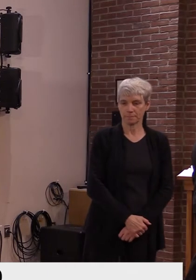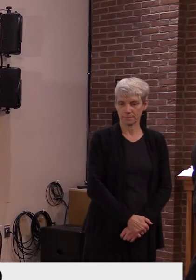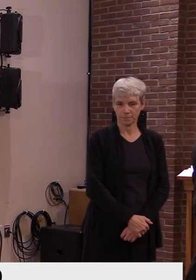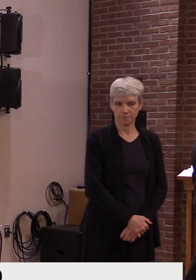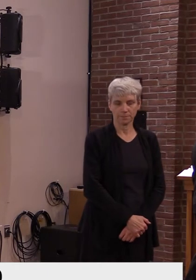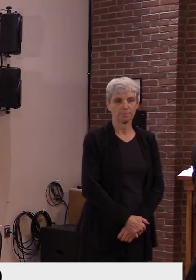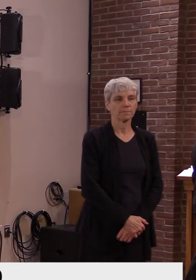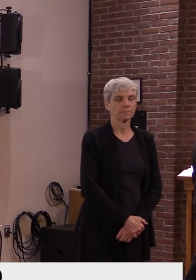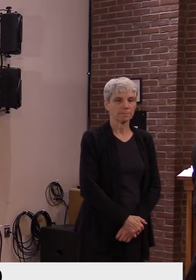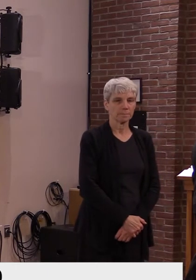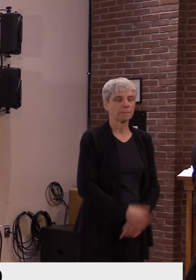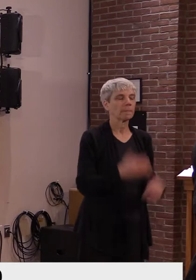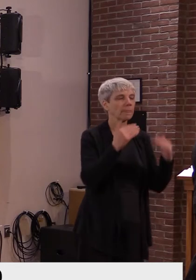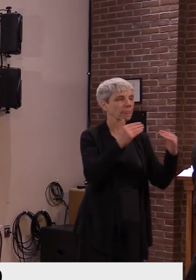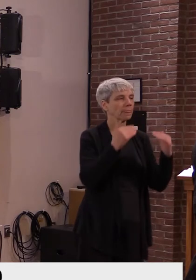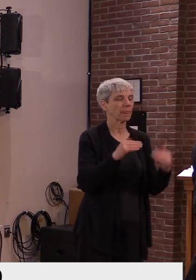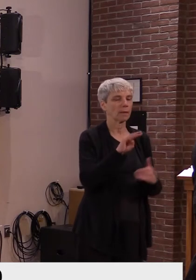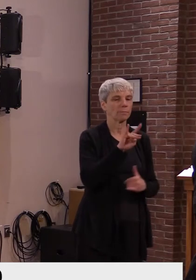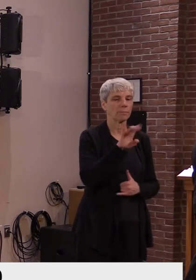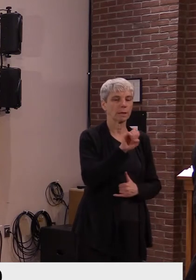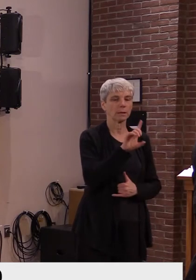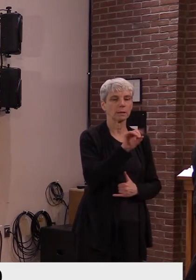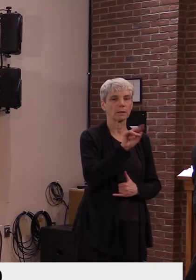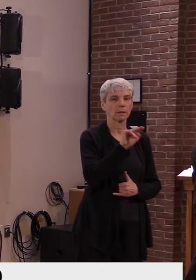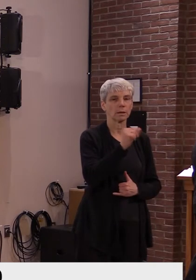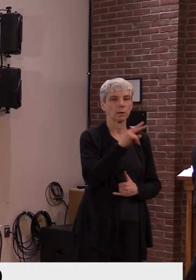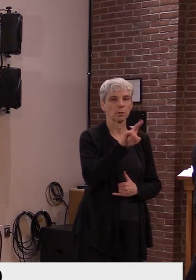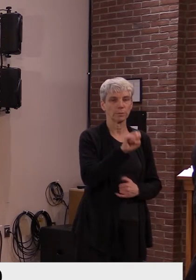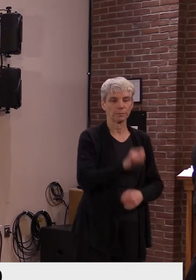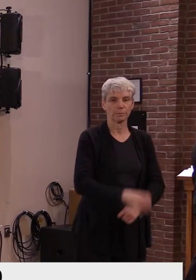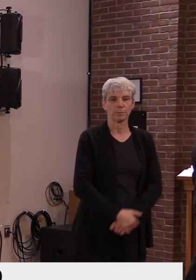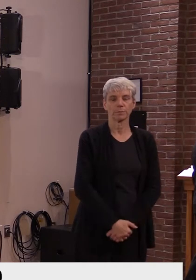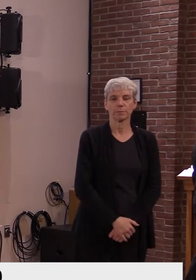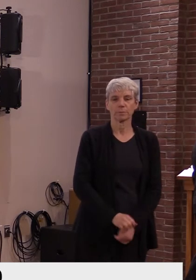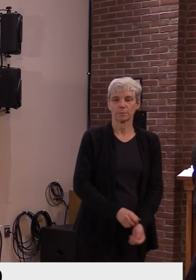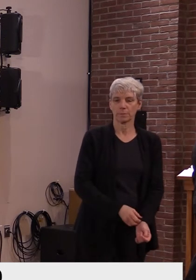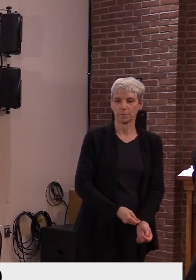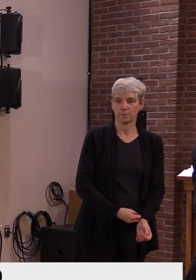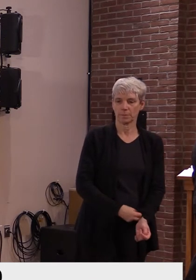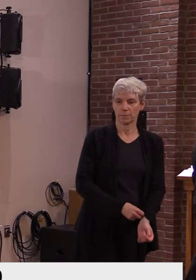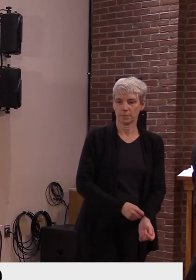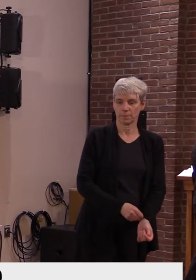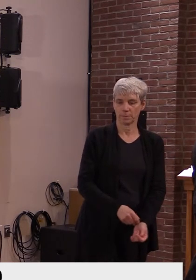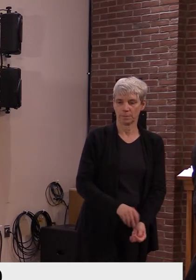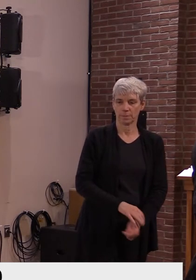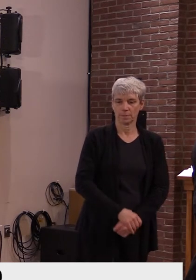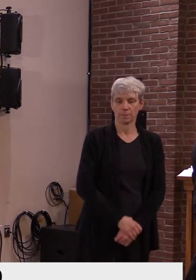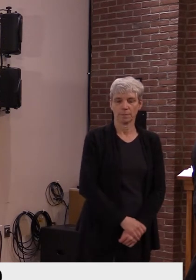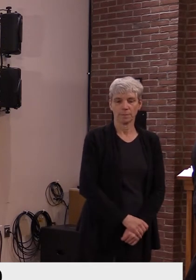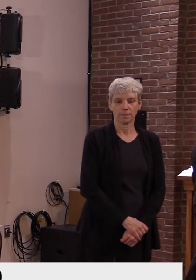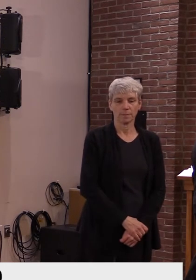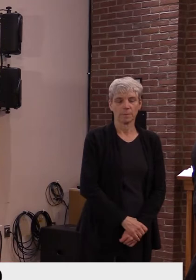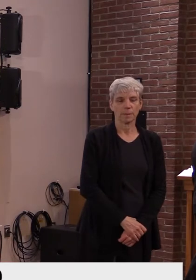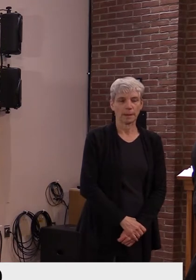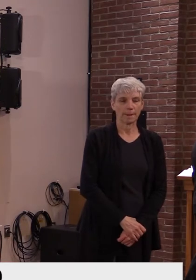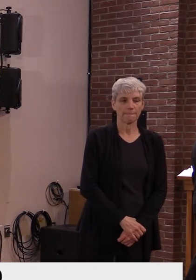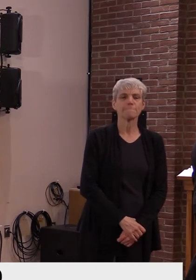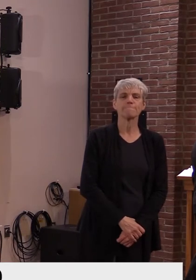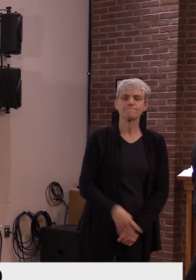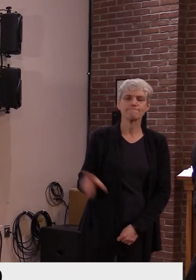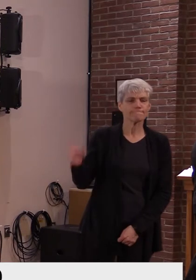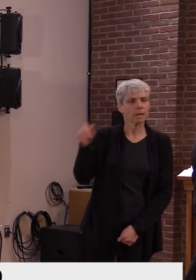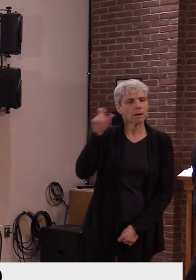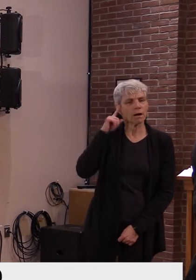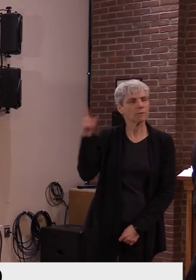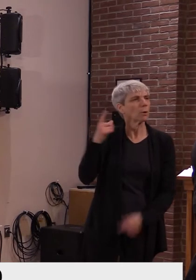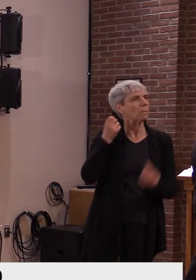Thank you. And, uh, governor, uh, many Vermont businesses, especially up in the Champlain Island, that